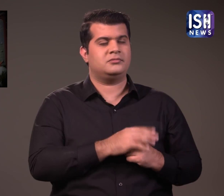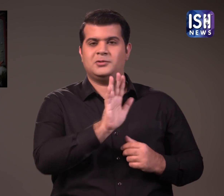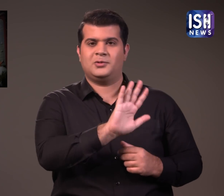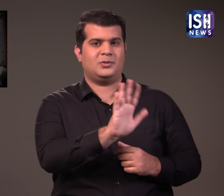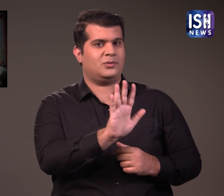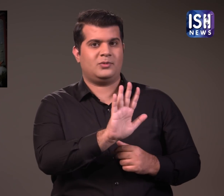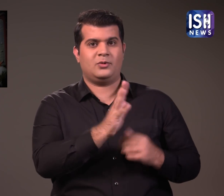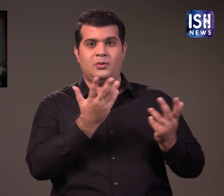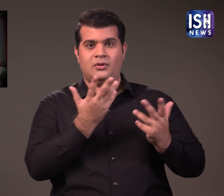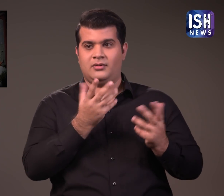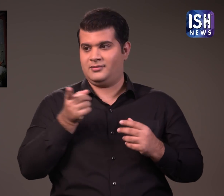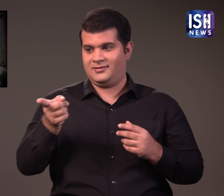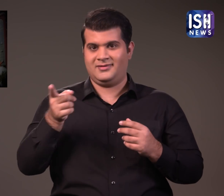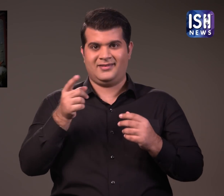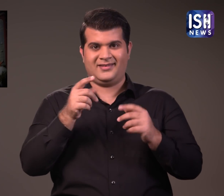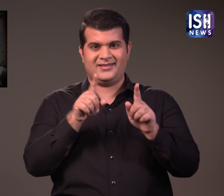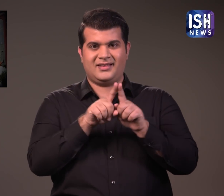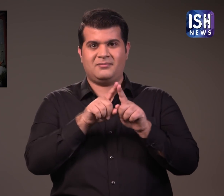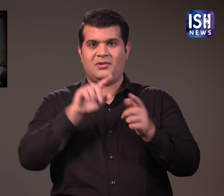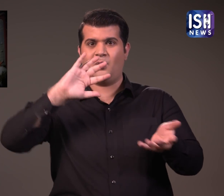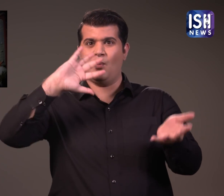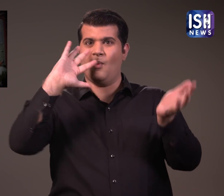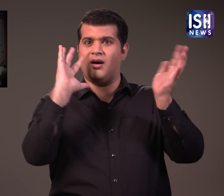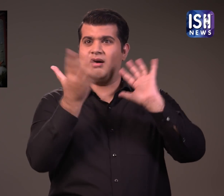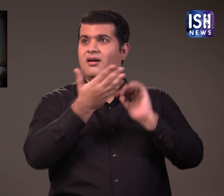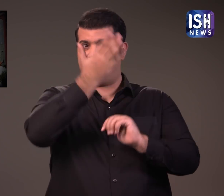There are presidents, Prime Ministers across the world.